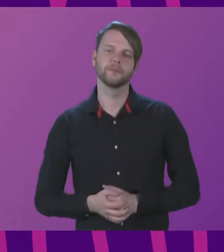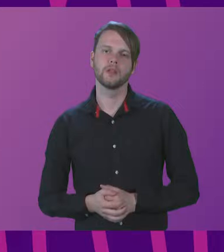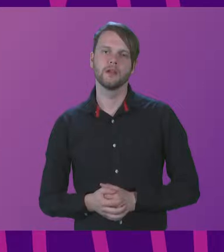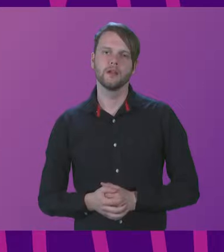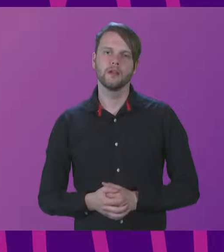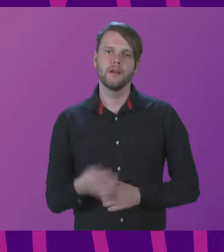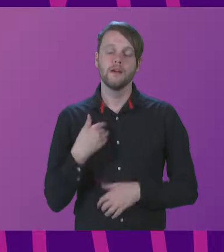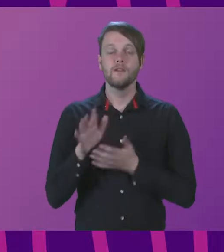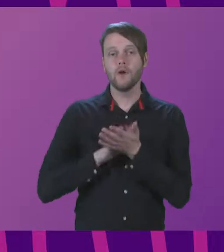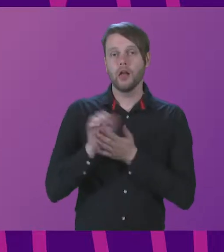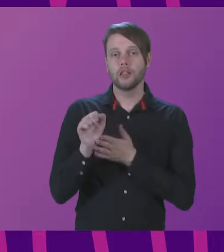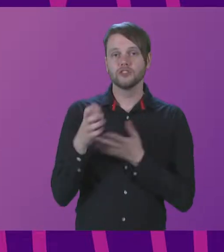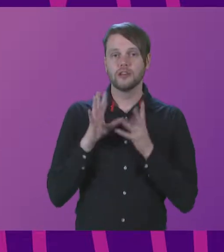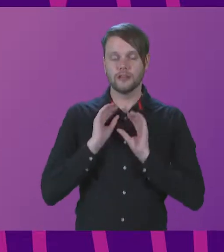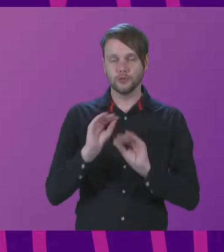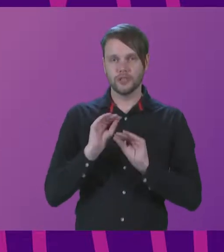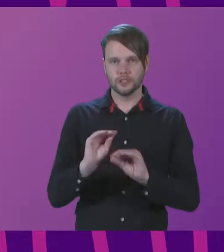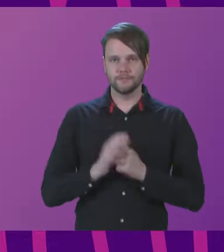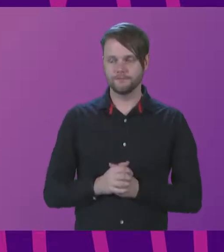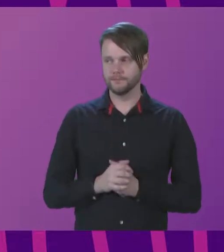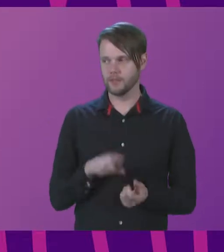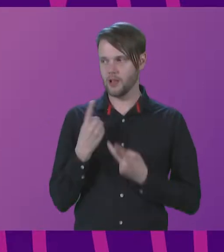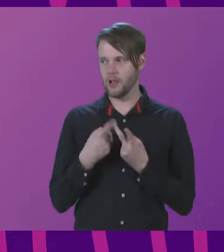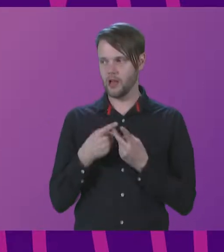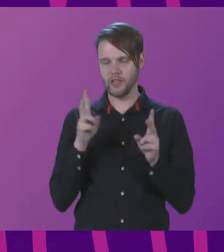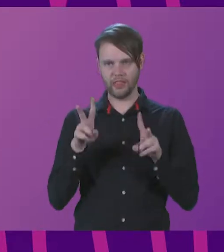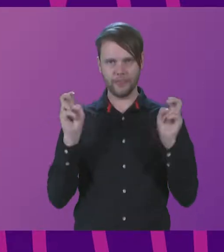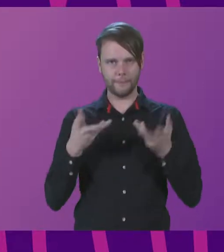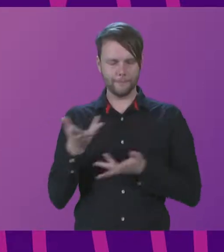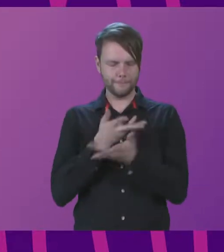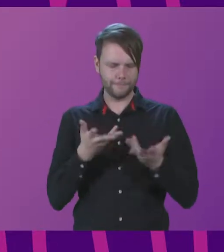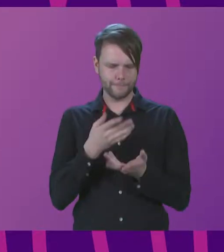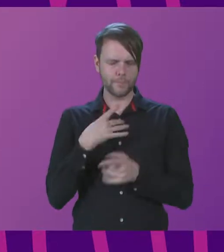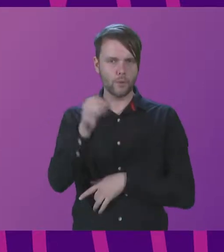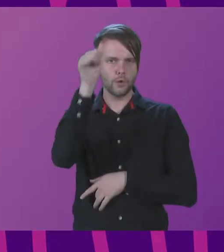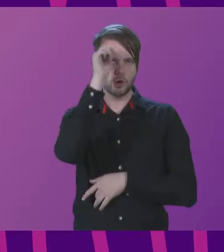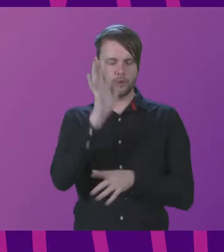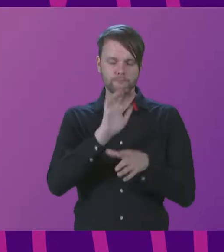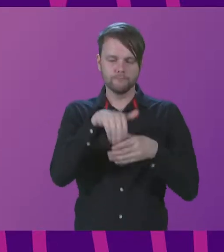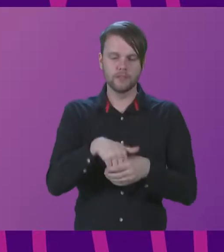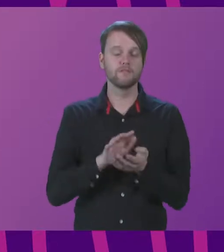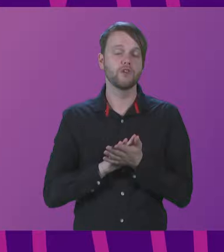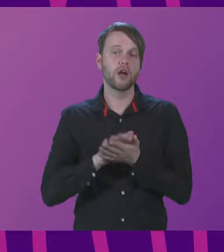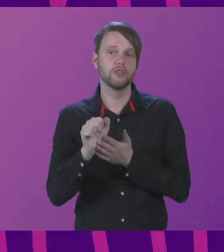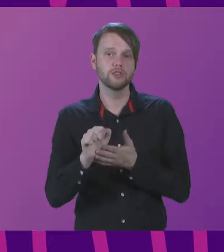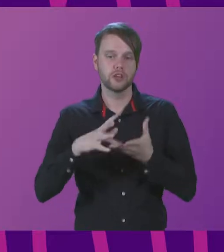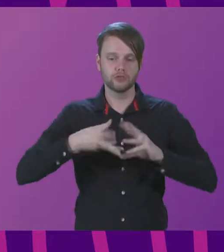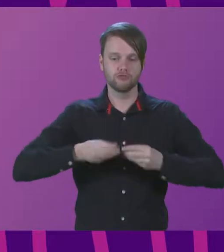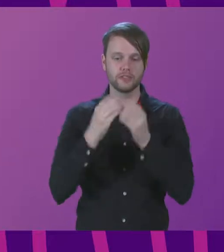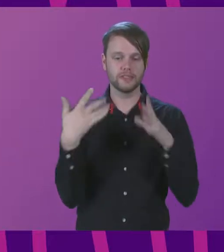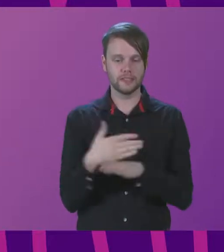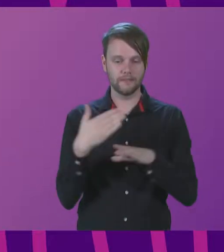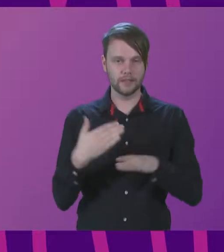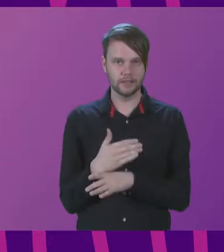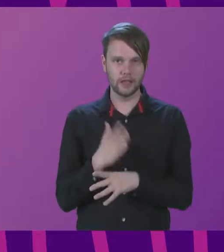On culture and education, another of the themes of discussion, we know that the participation in cultural and creative activities